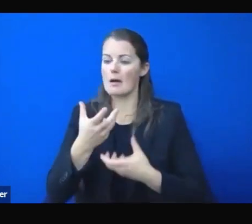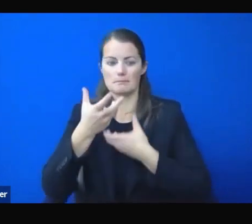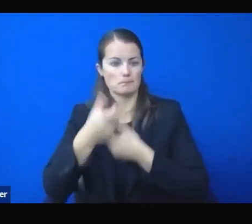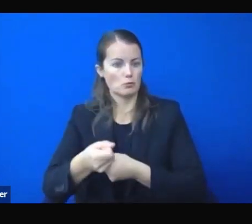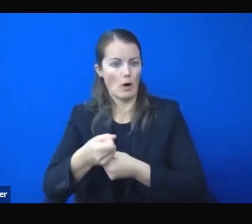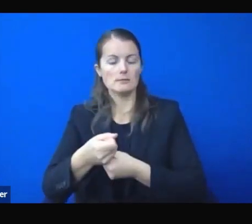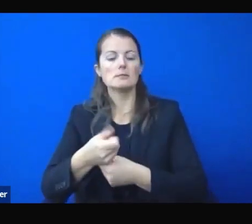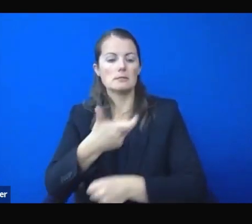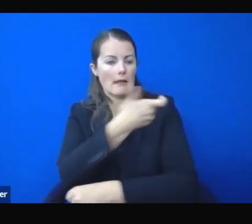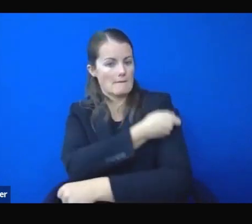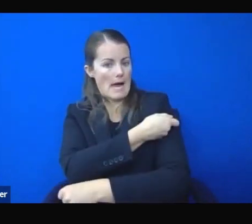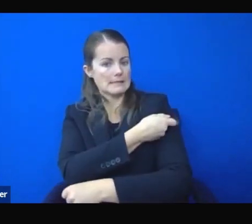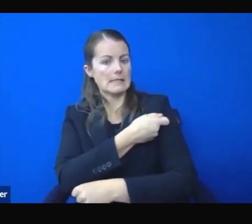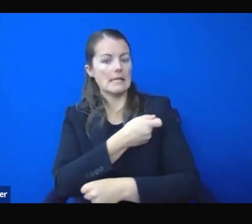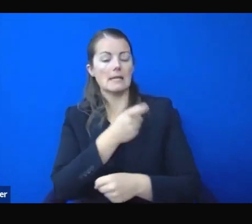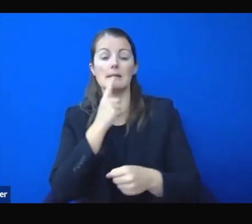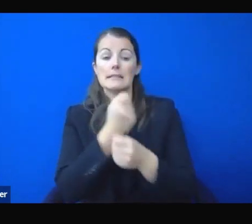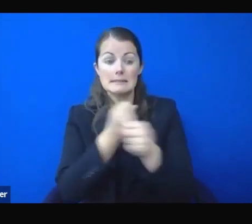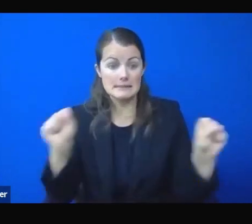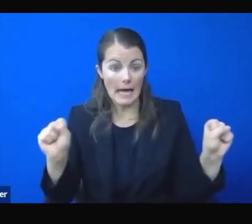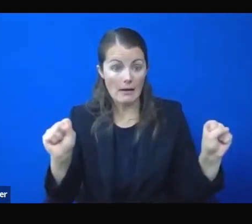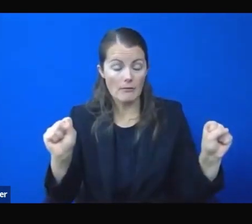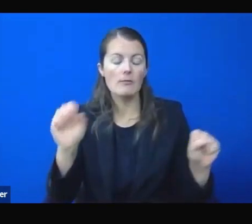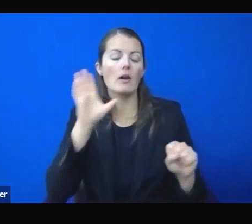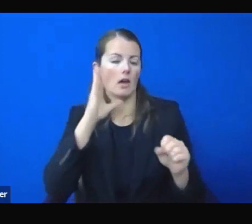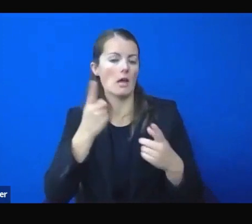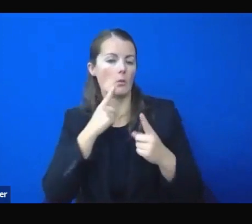people to take part and receive the vaccine.